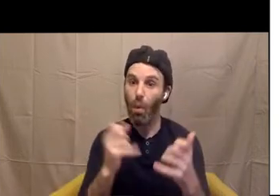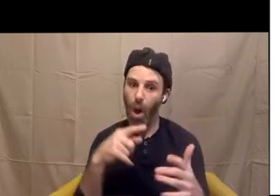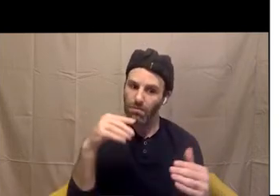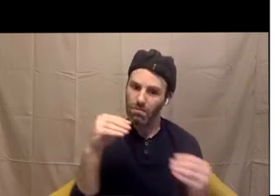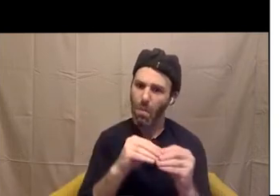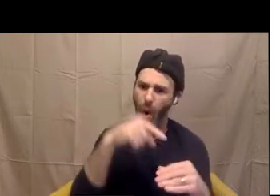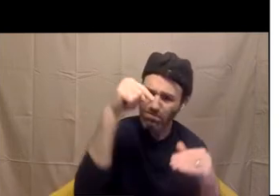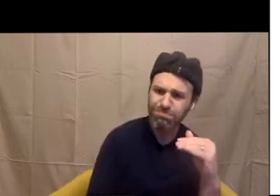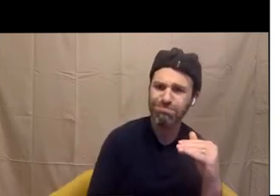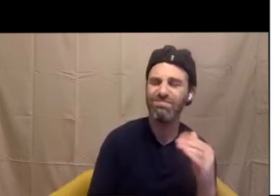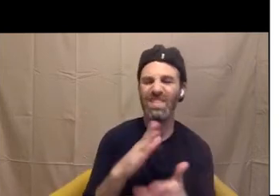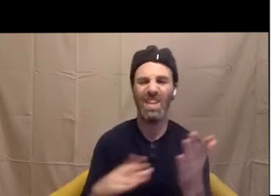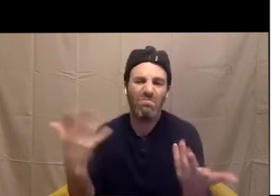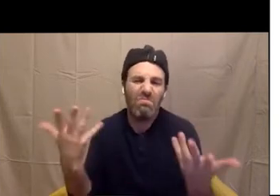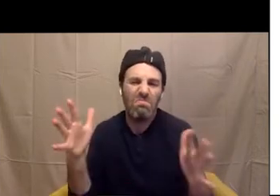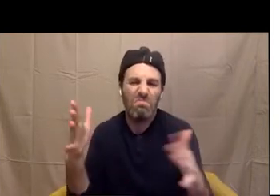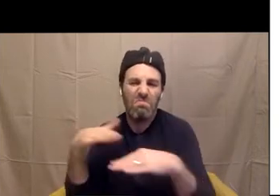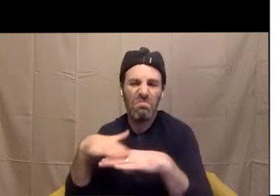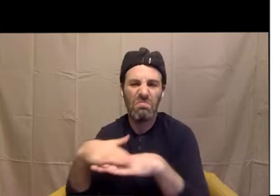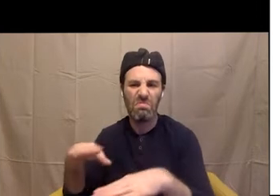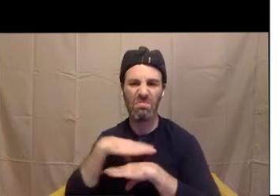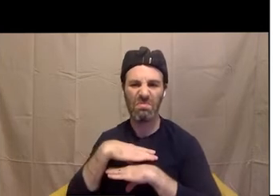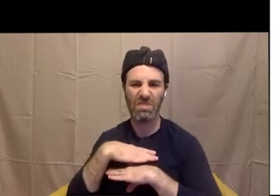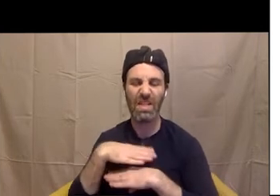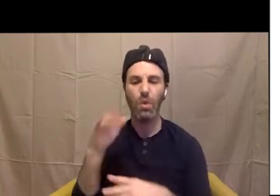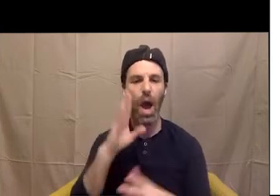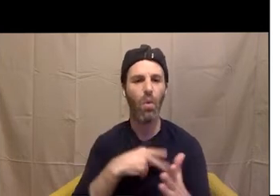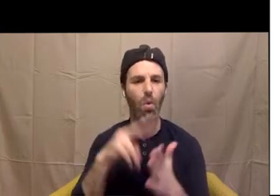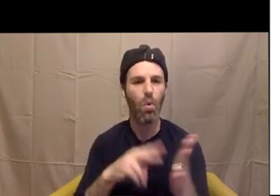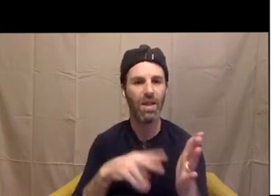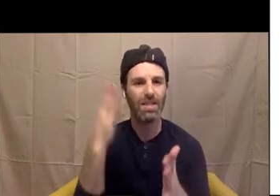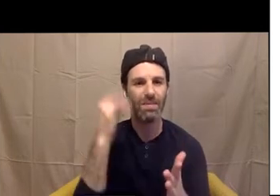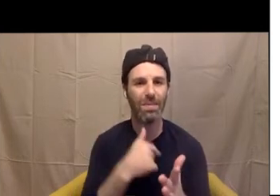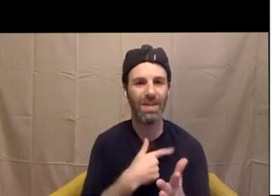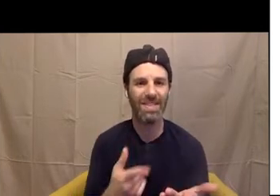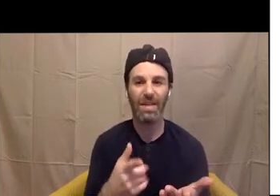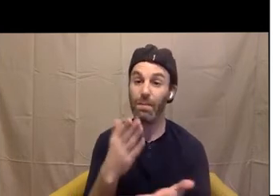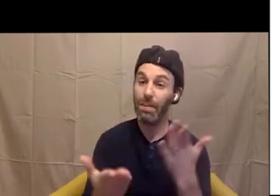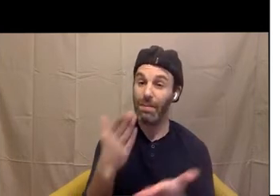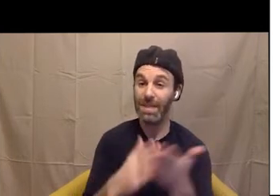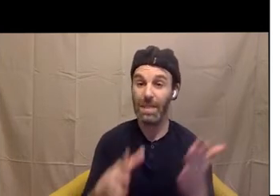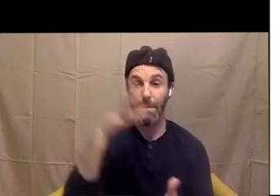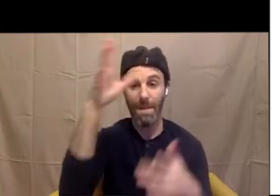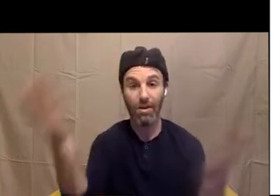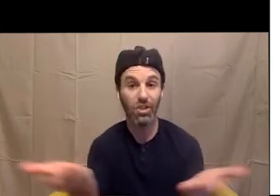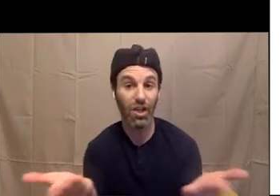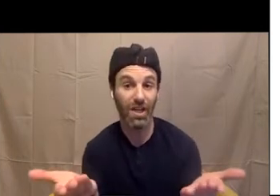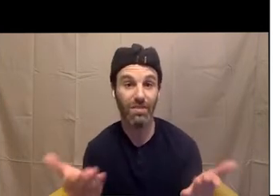And this nerd alert is, I'm actually reading this because I assumed that there would be some parents here. It's three reasons adults are freaked